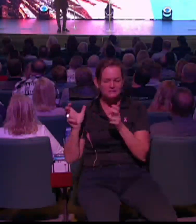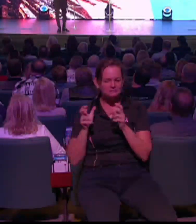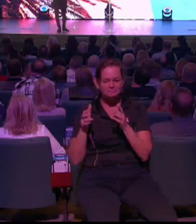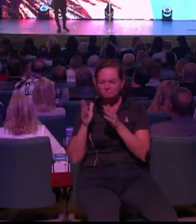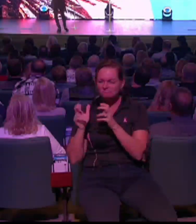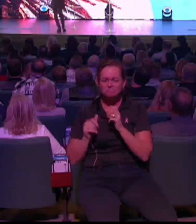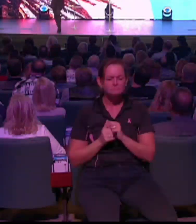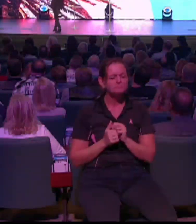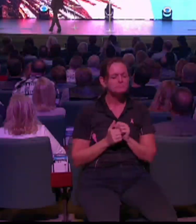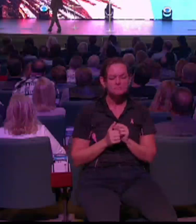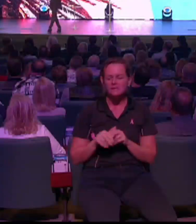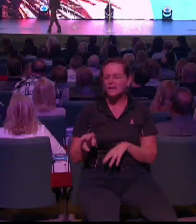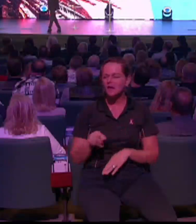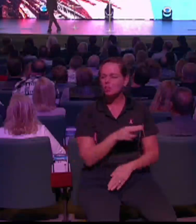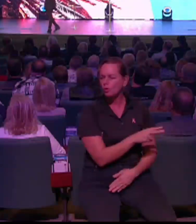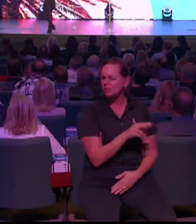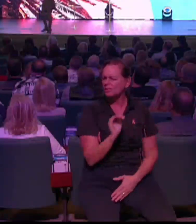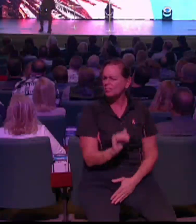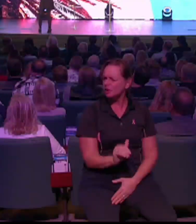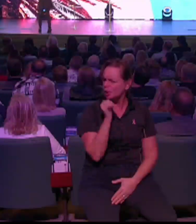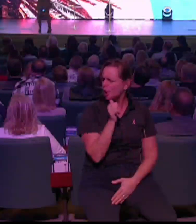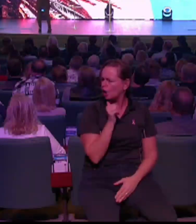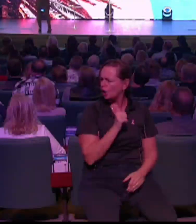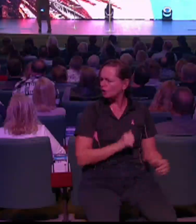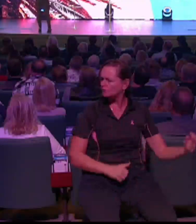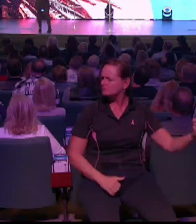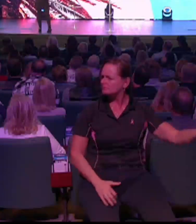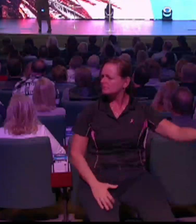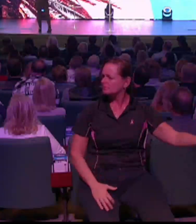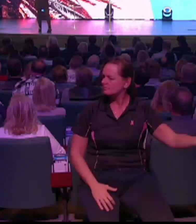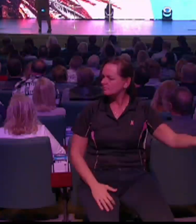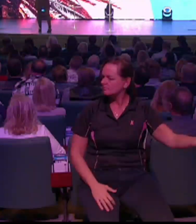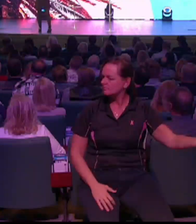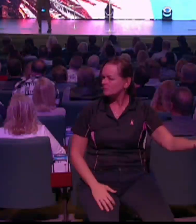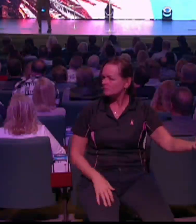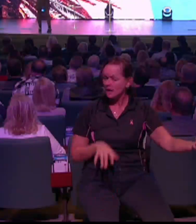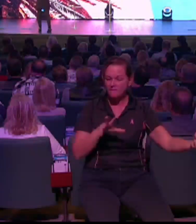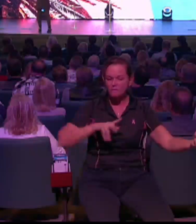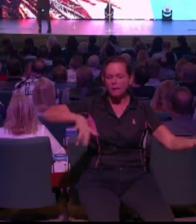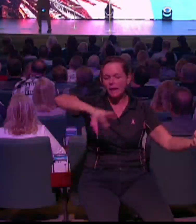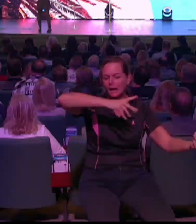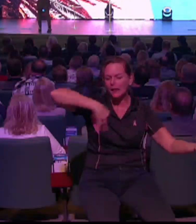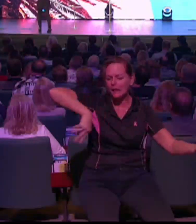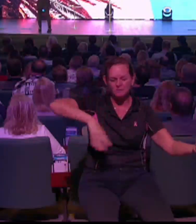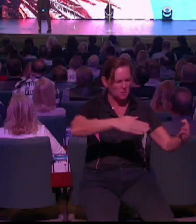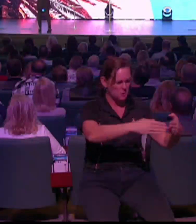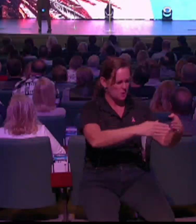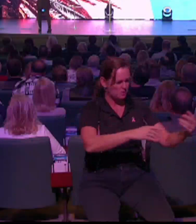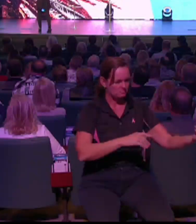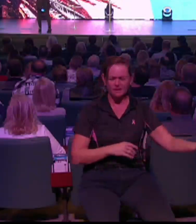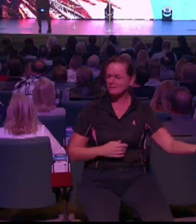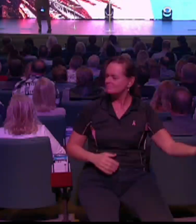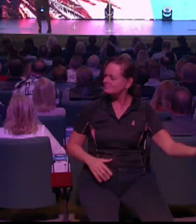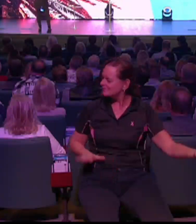look over. And this one little girl that has been kind of away from everybody is in the corner. And so I finally, I turned to Jessica. And I said,